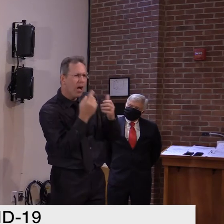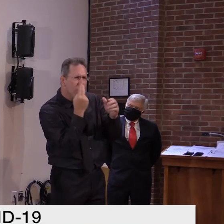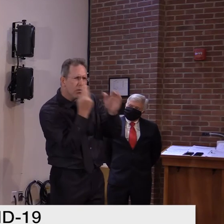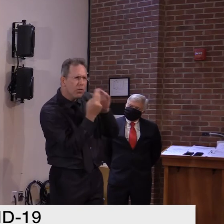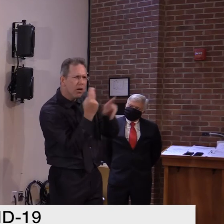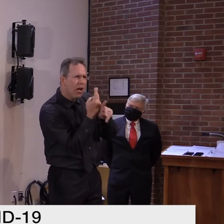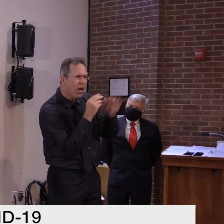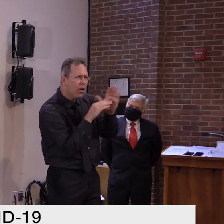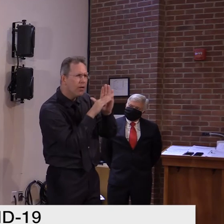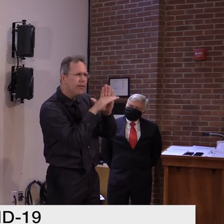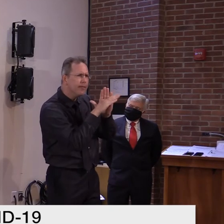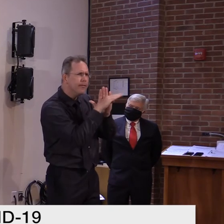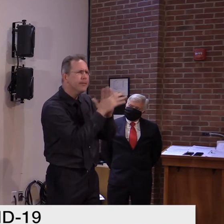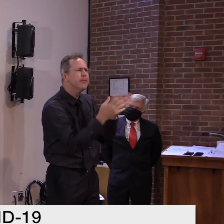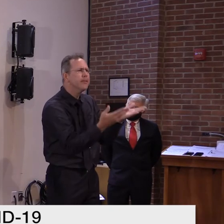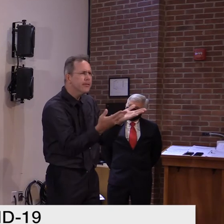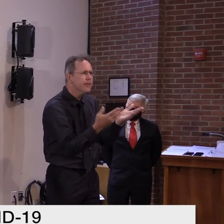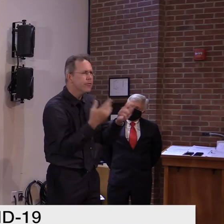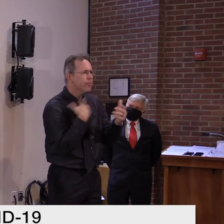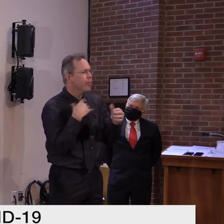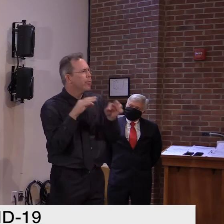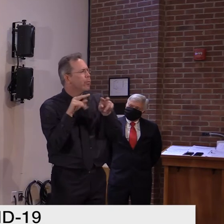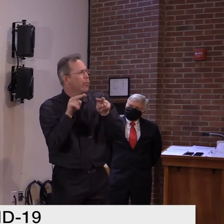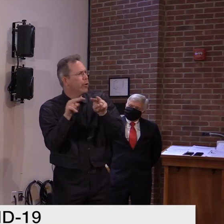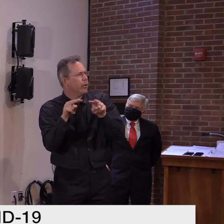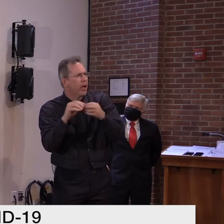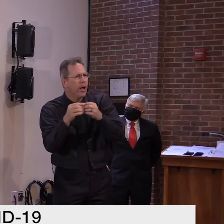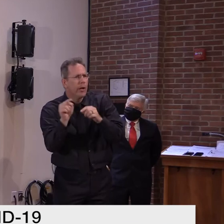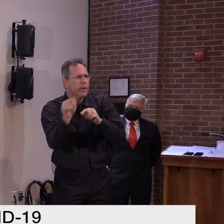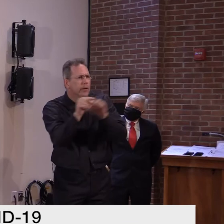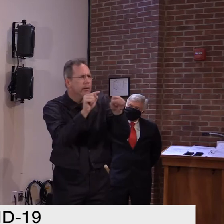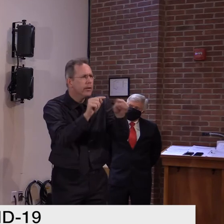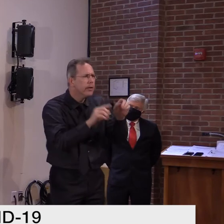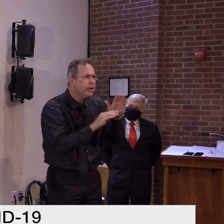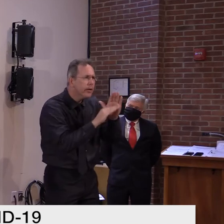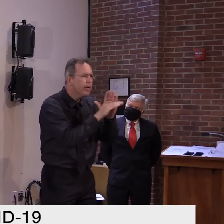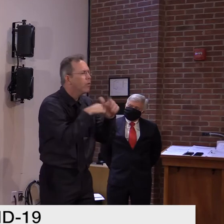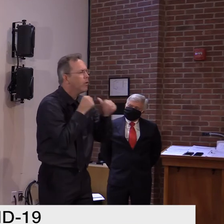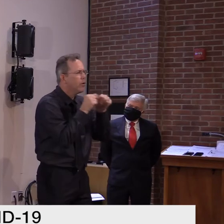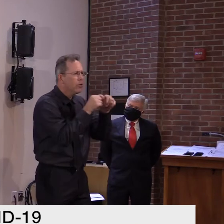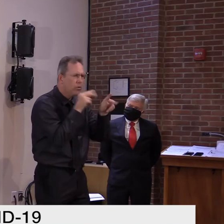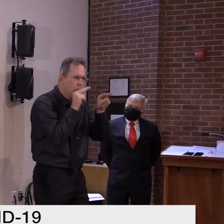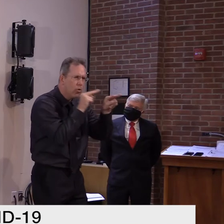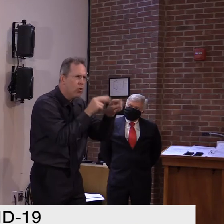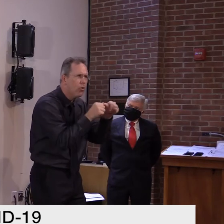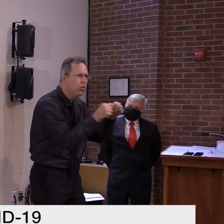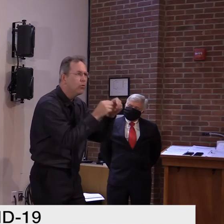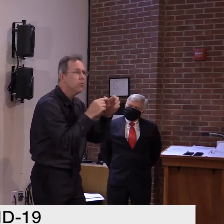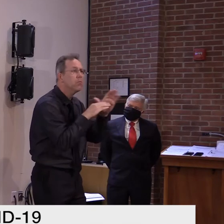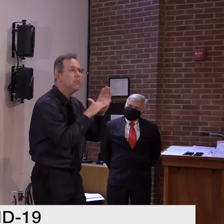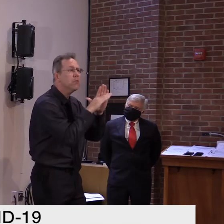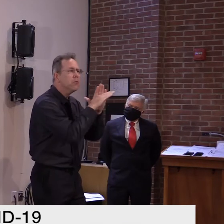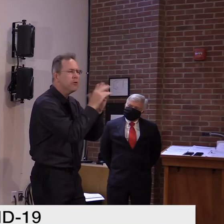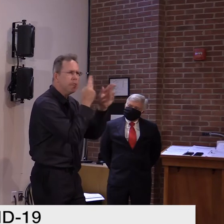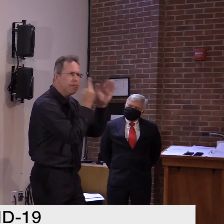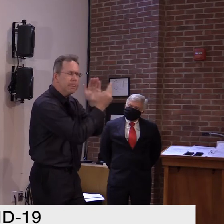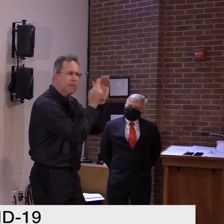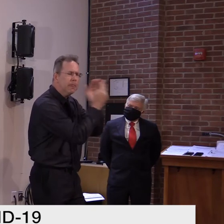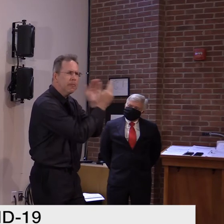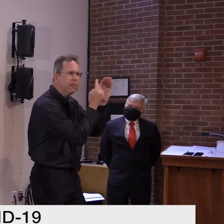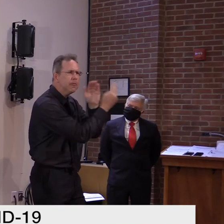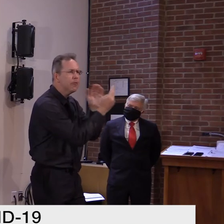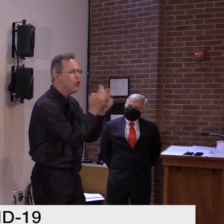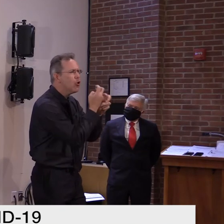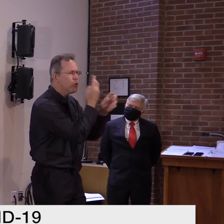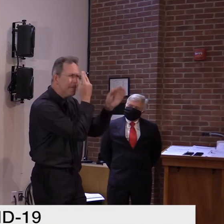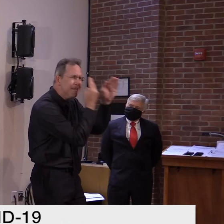they settle out. If they're gonna be consistently over a hundred or less, it's hard to know. But the fact is, the modeling has